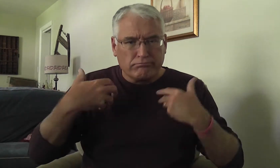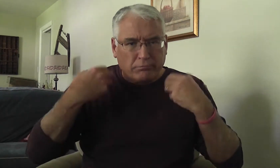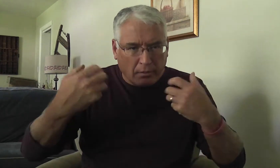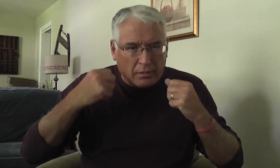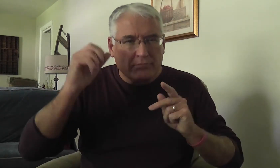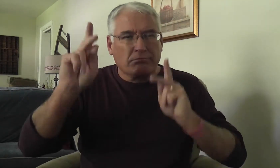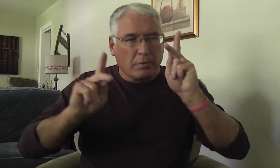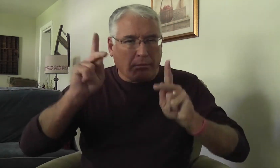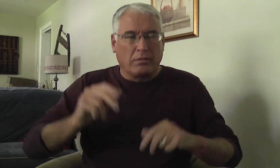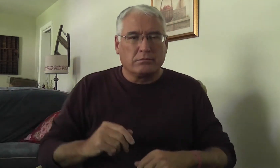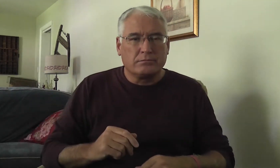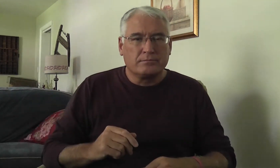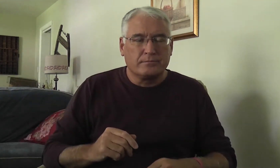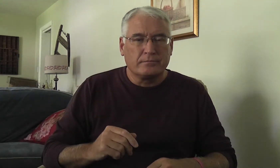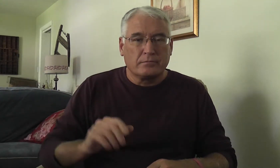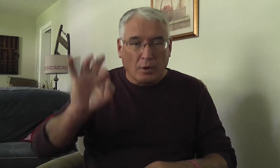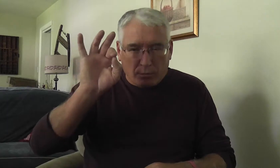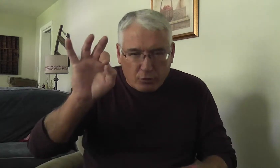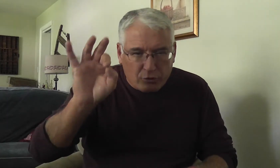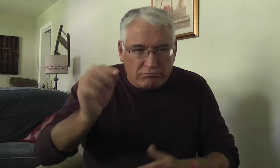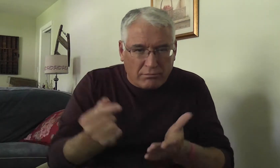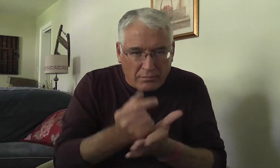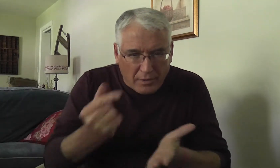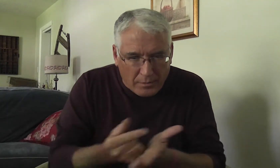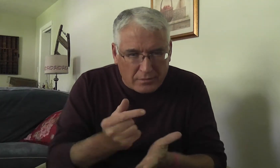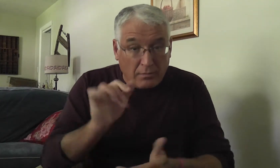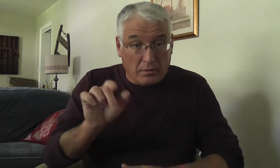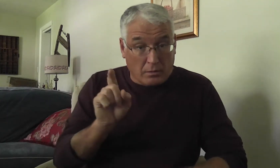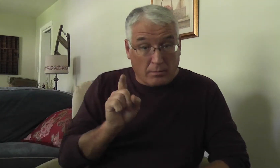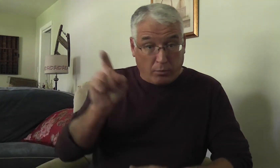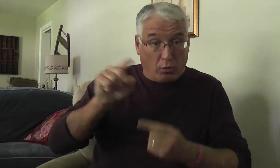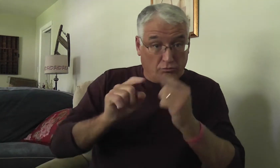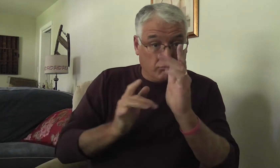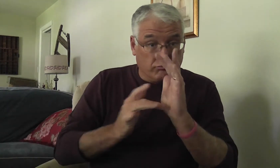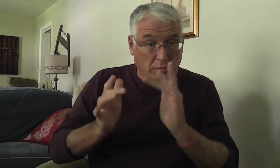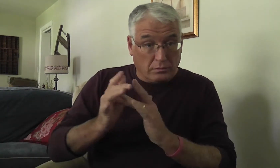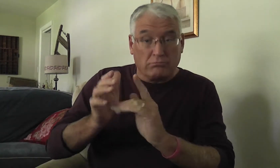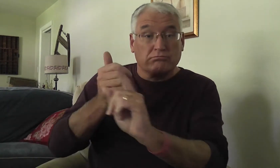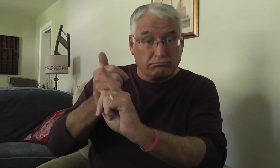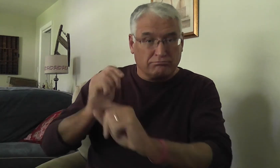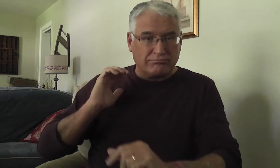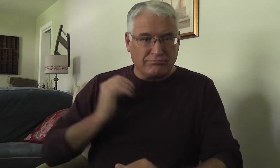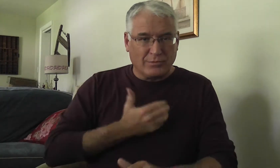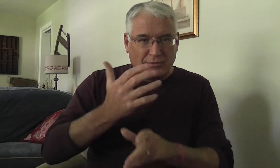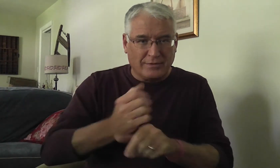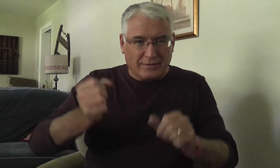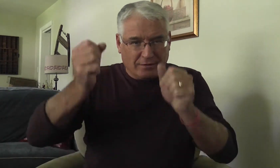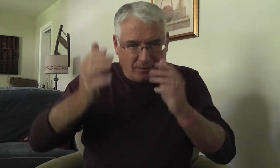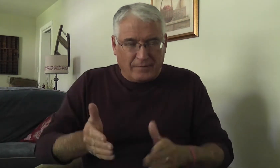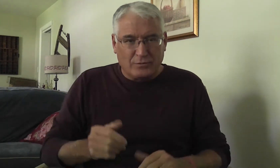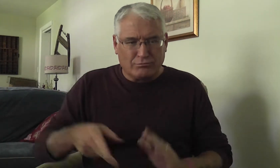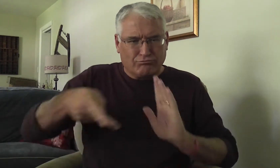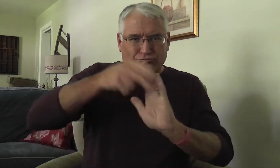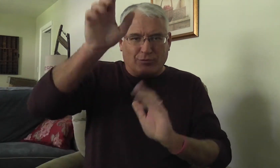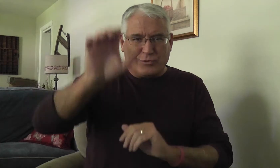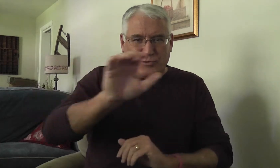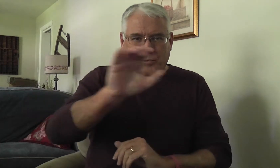of Galilee and he was healing people. He was preaching the Gospel, pointing to himself as the promised